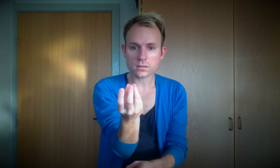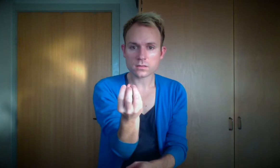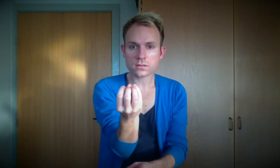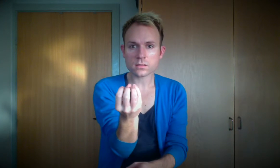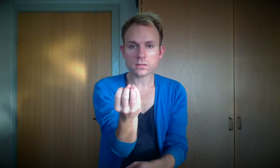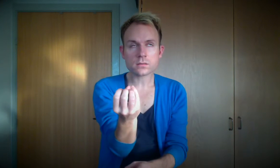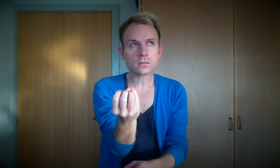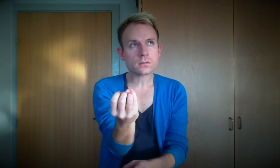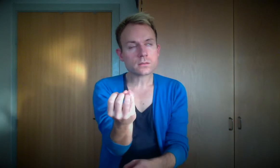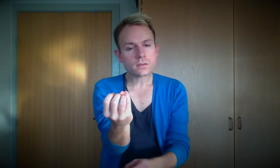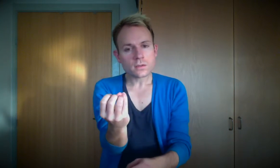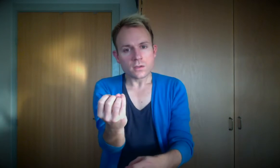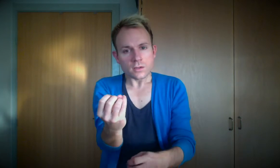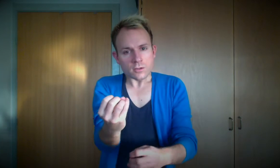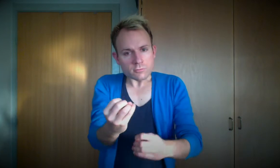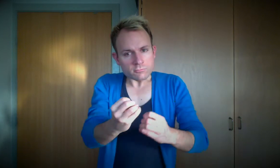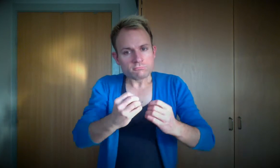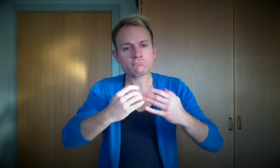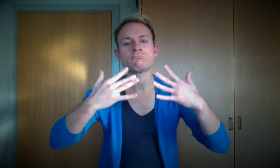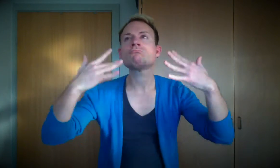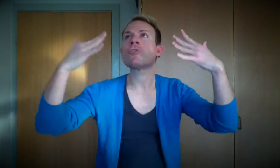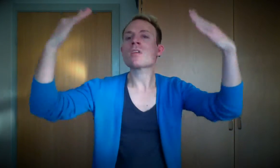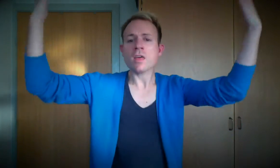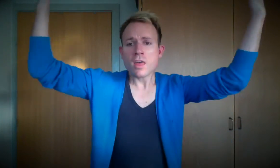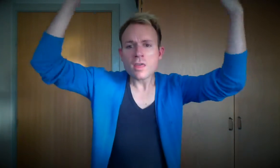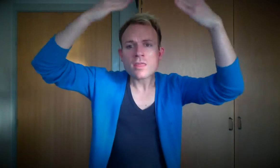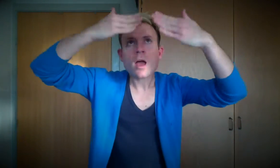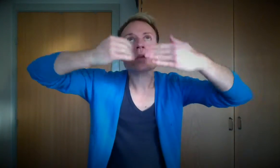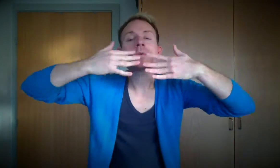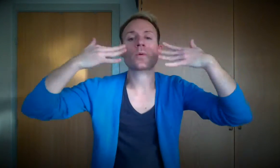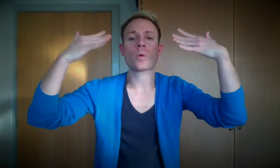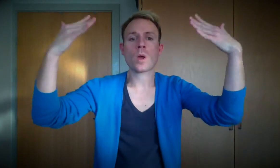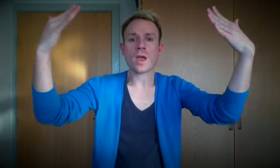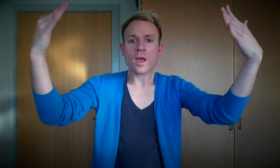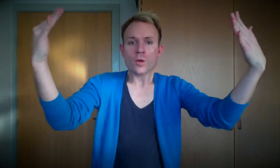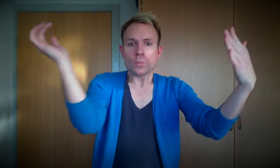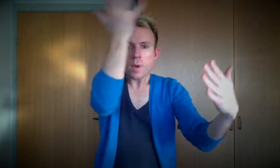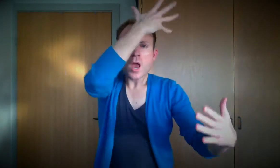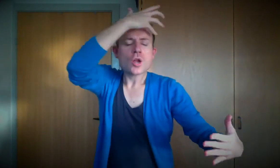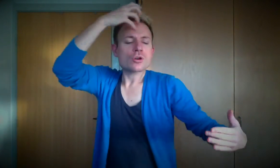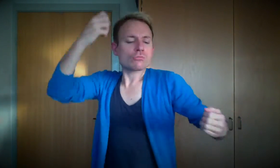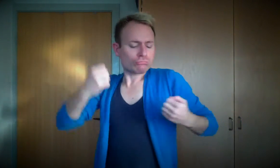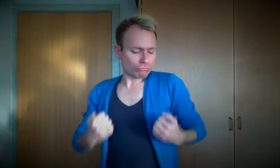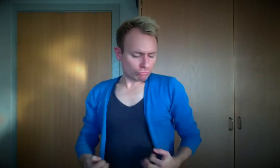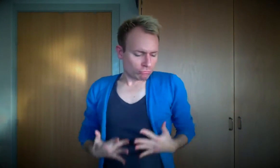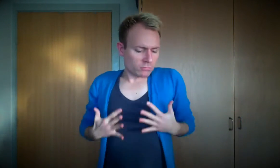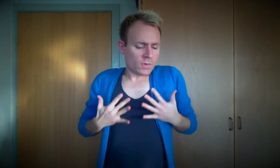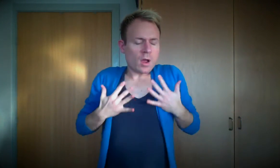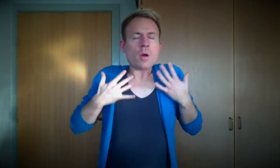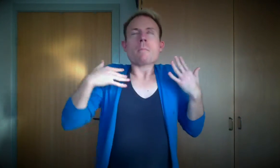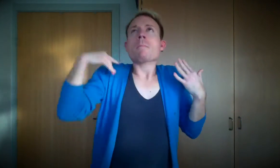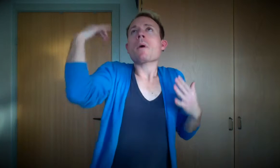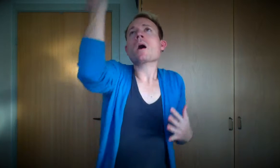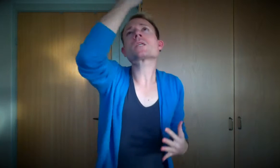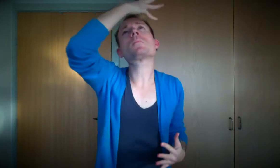illuminate the night the way your spirit illuminates